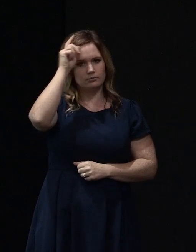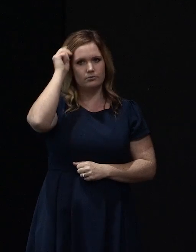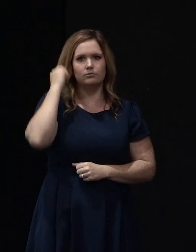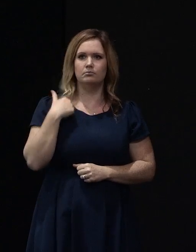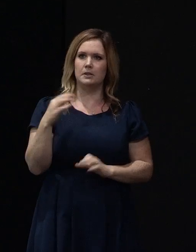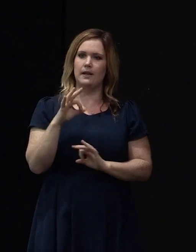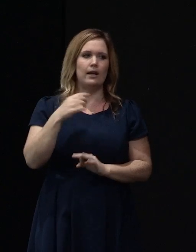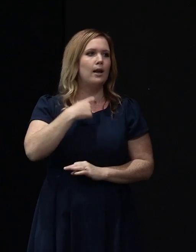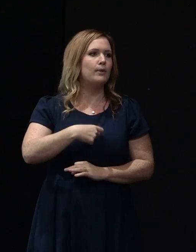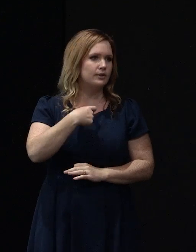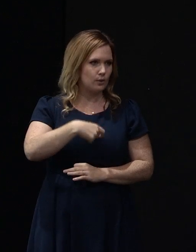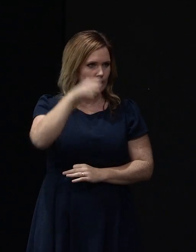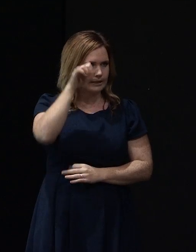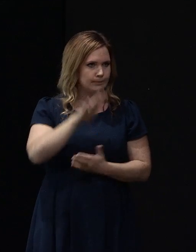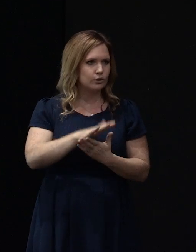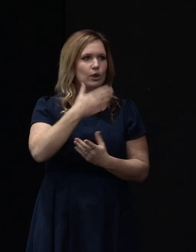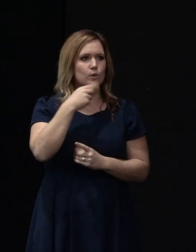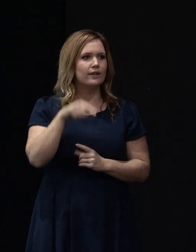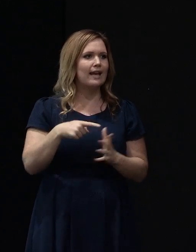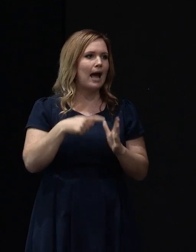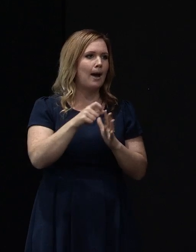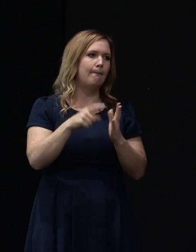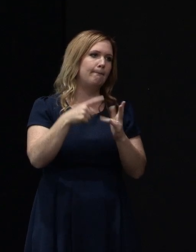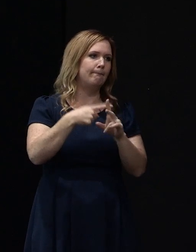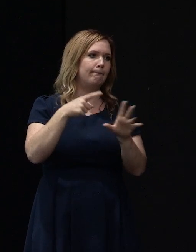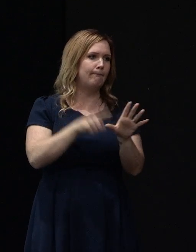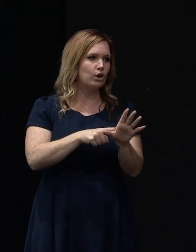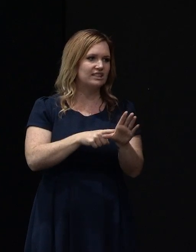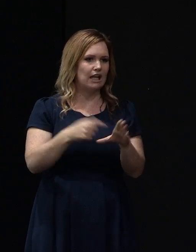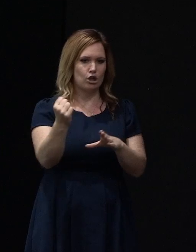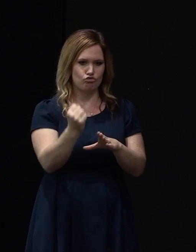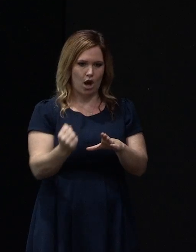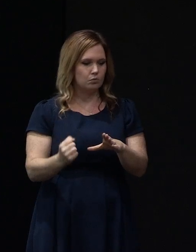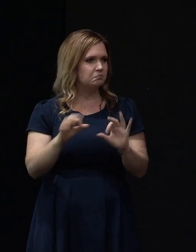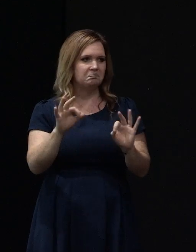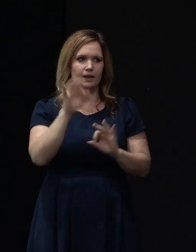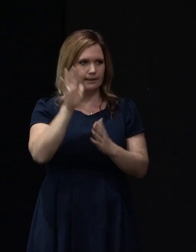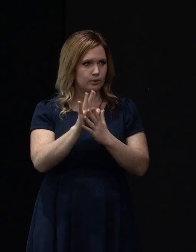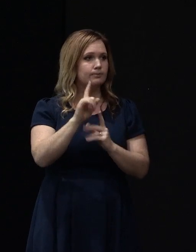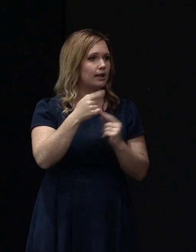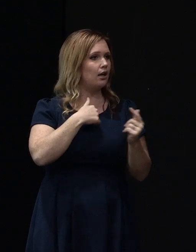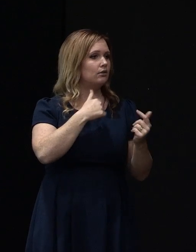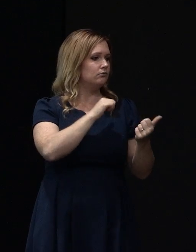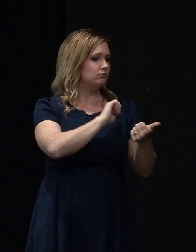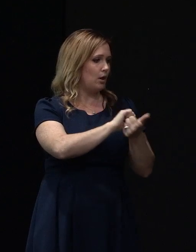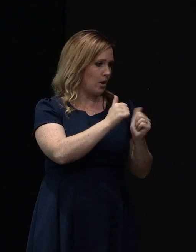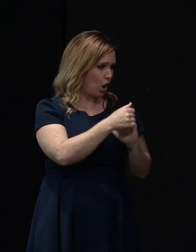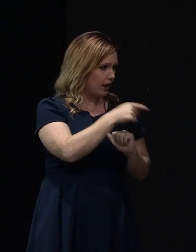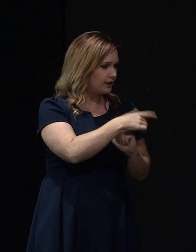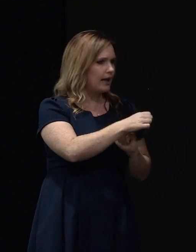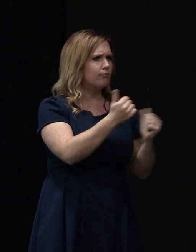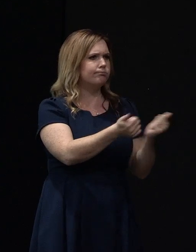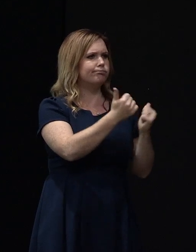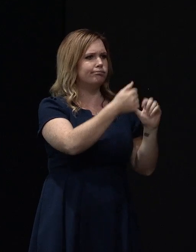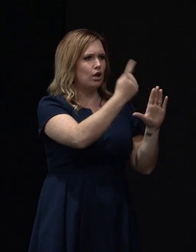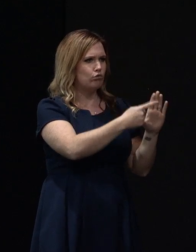personal experience using the epoxy grout, but a colleague of mine had quite a few cracks in his